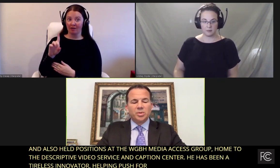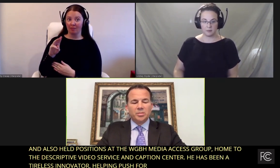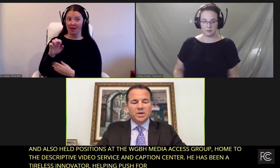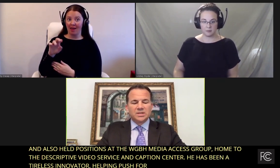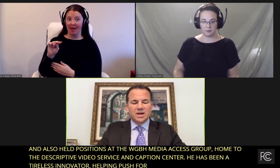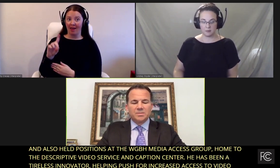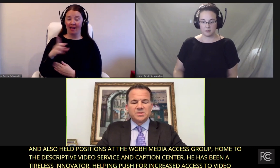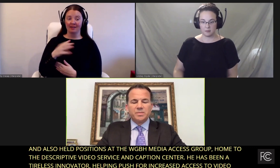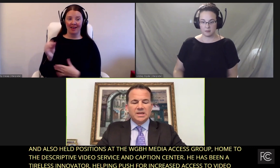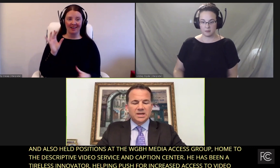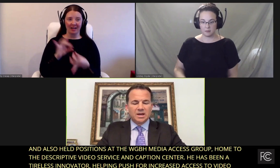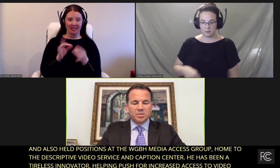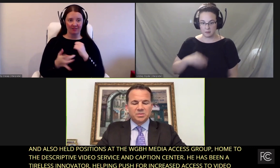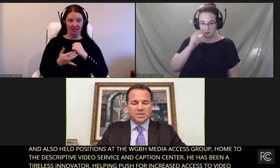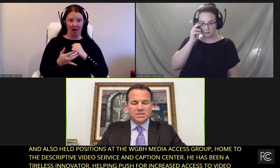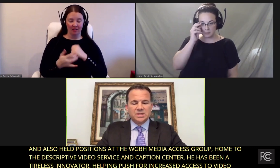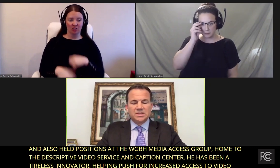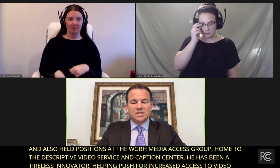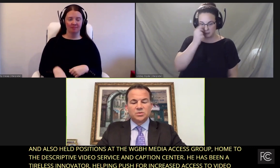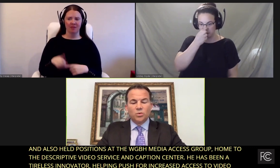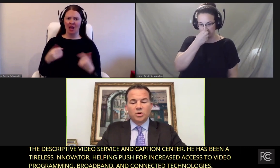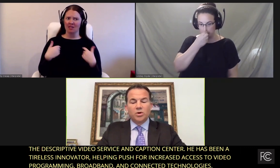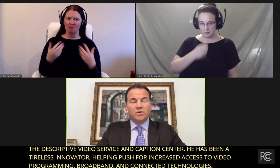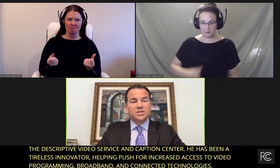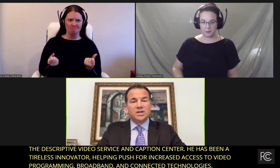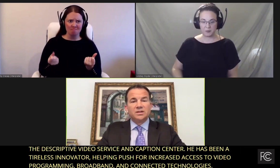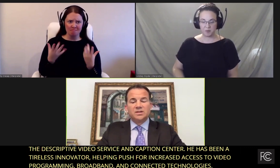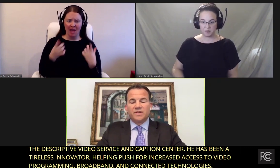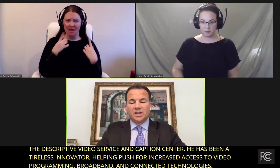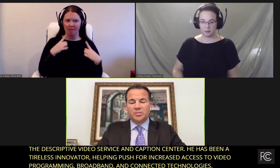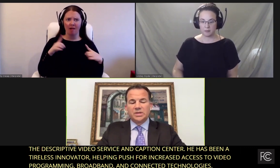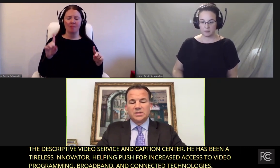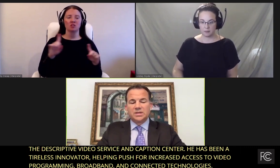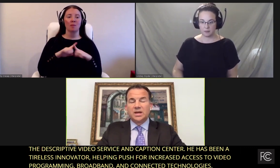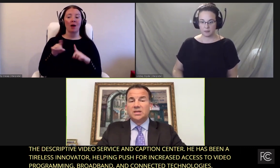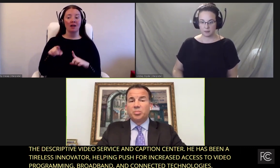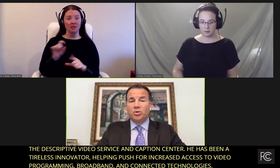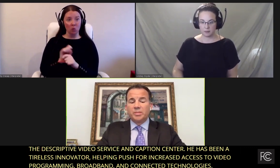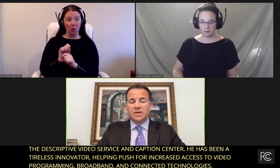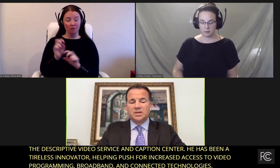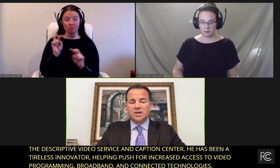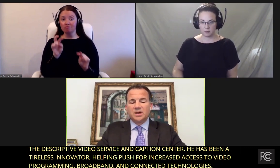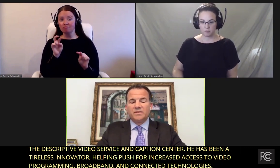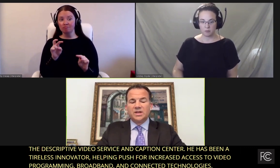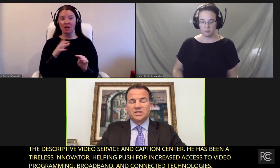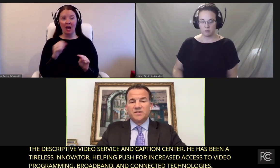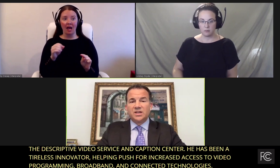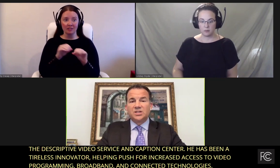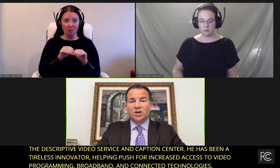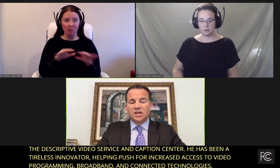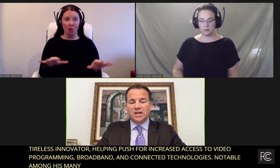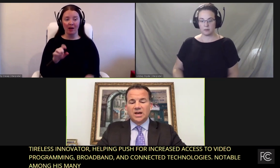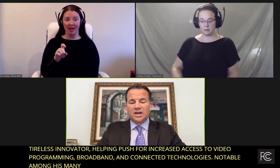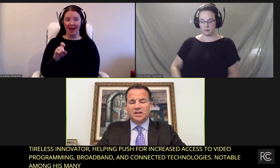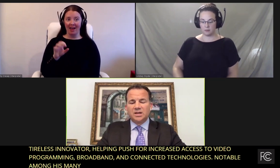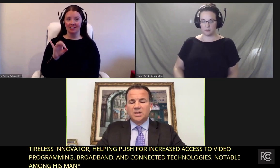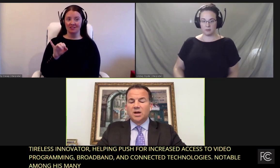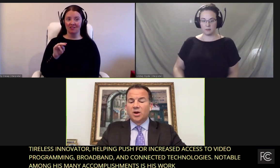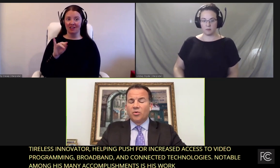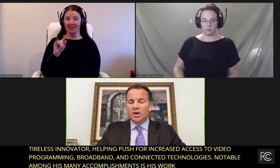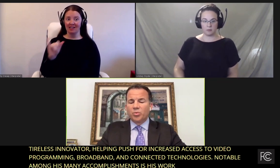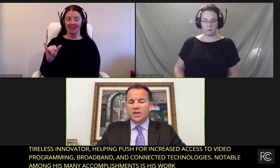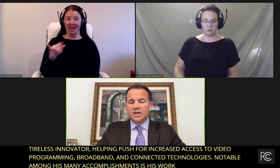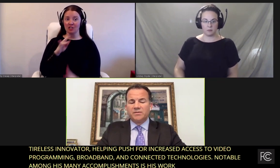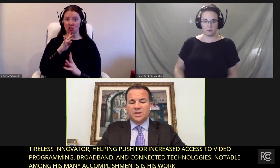Notable among Tom's many accomplishments is his work overseeing the development and deployment of the Xfinity Talking Guide,